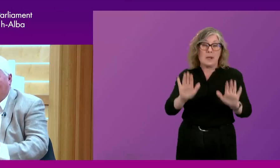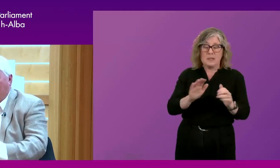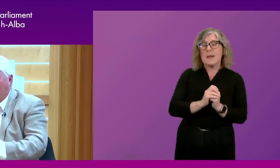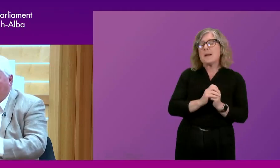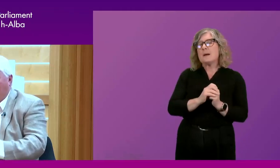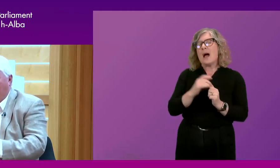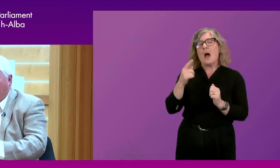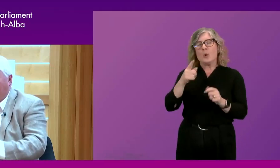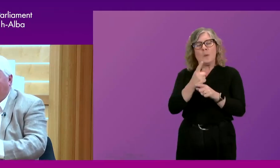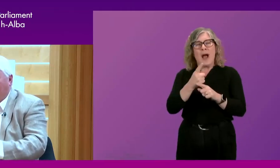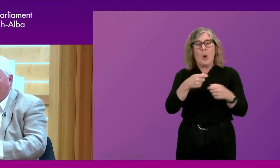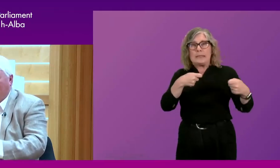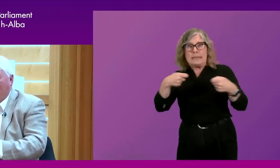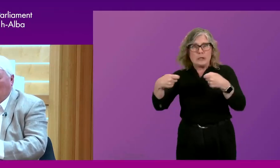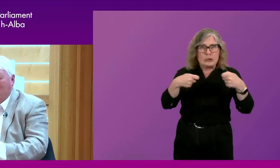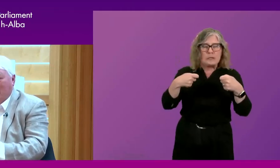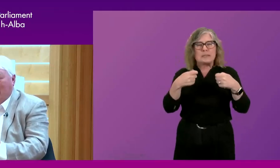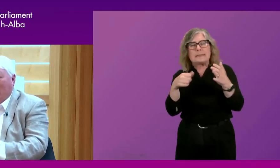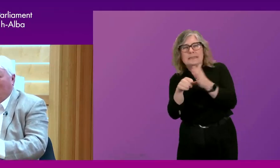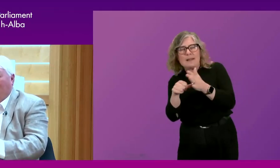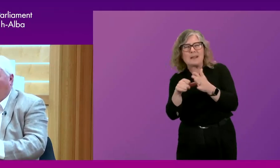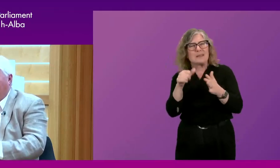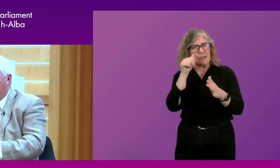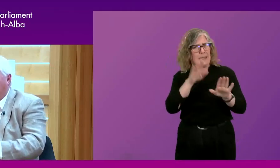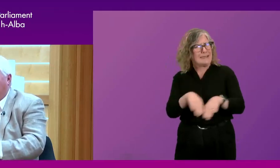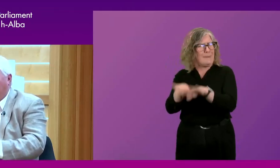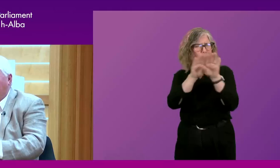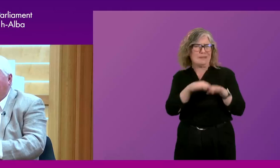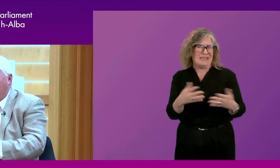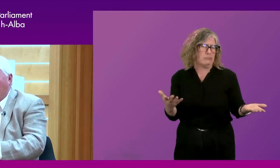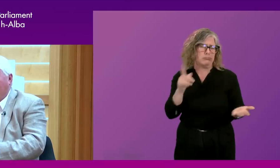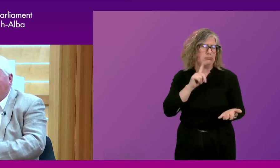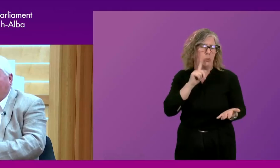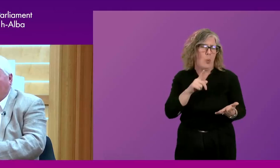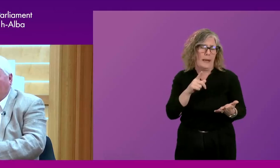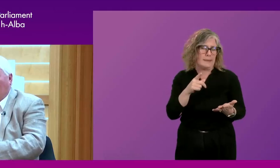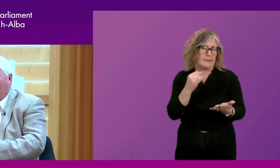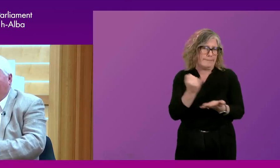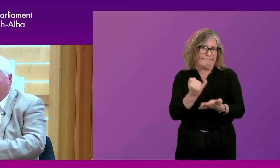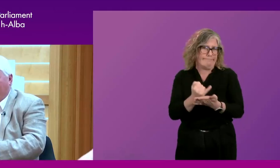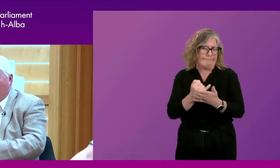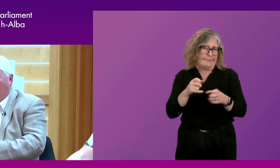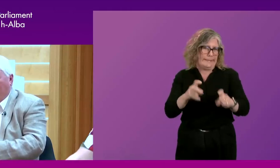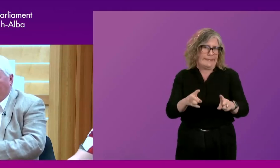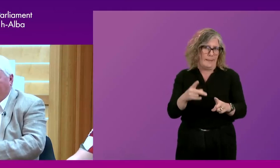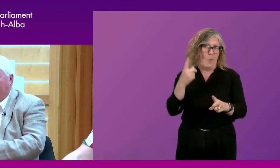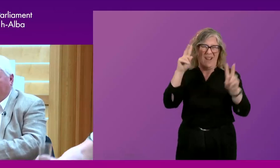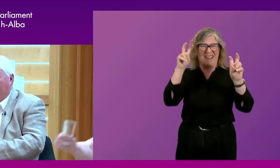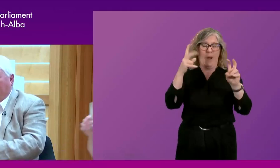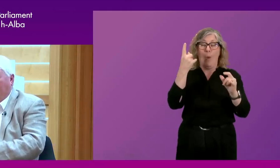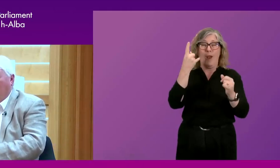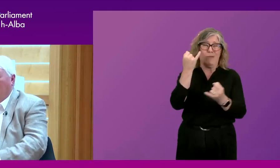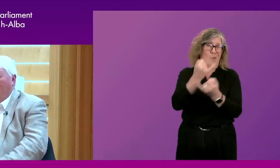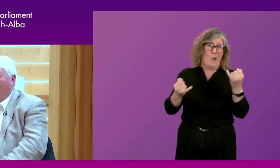talking about tensions, we're talking about difficulties. I mean, democracy is a flawed system. Churchill said it was the worst system of them all, apart from all the others.